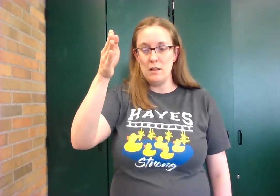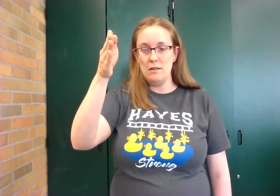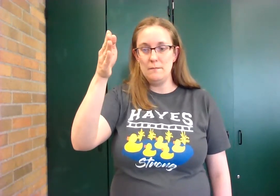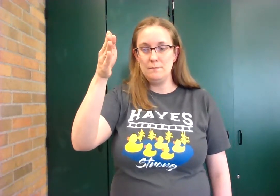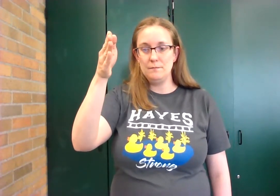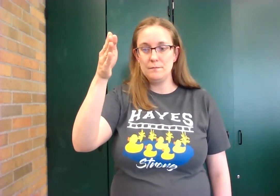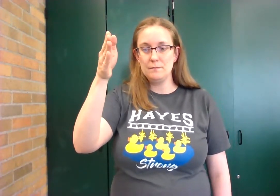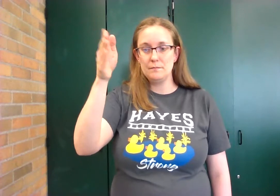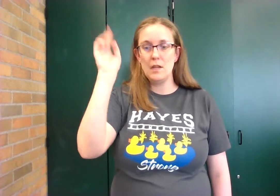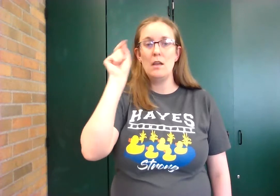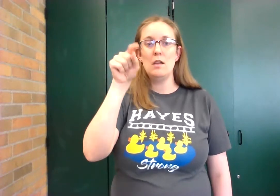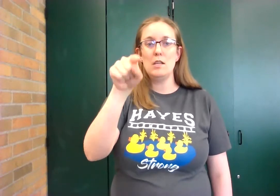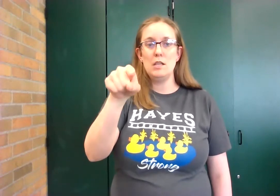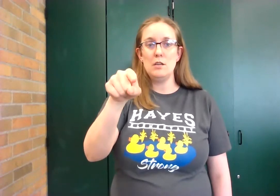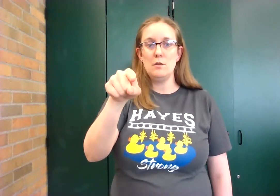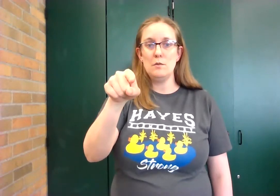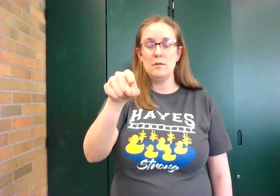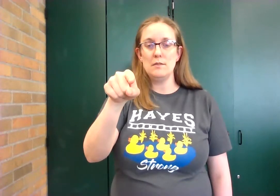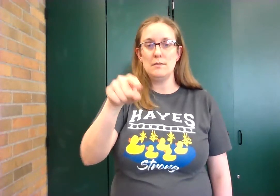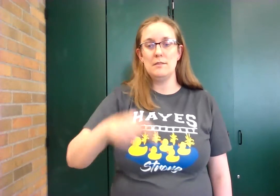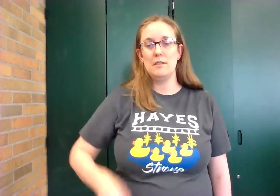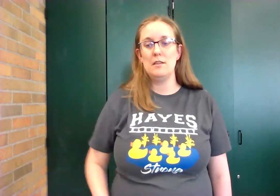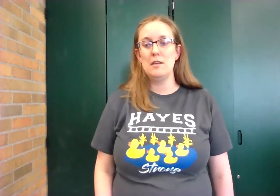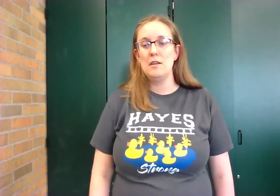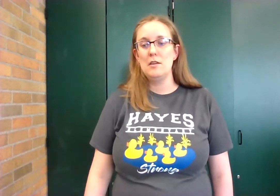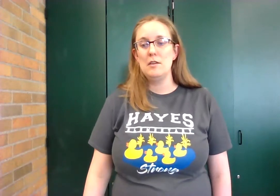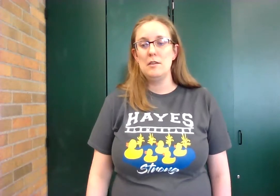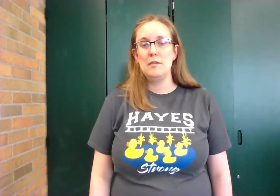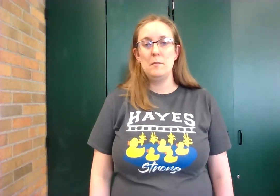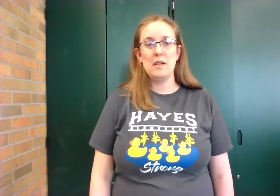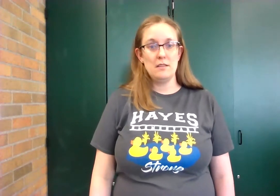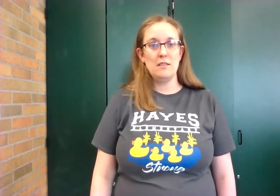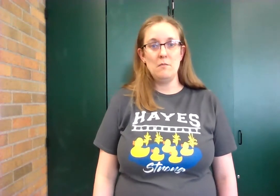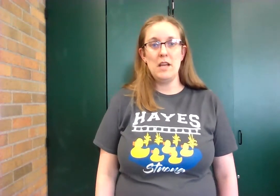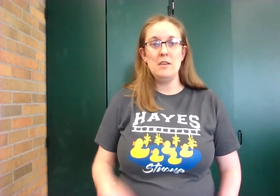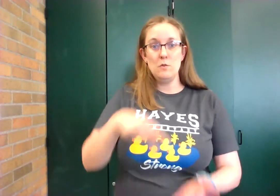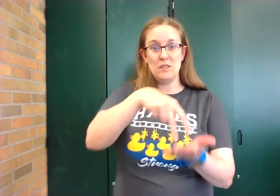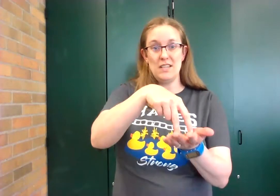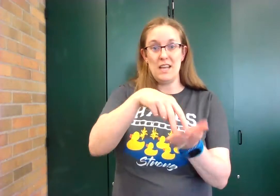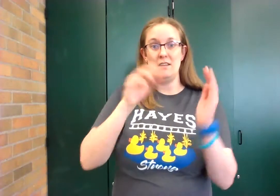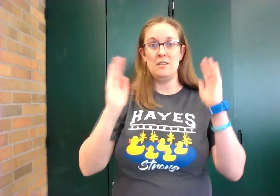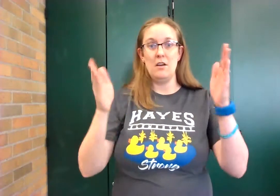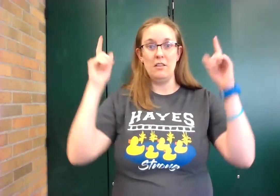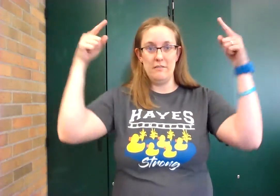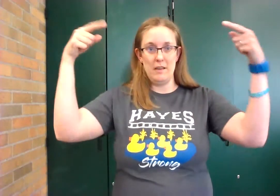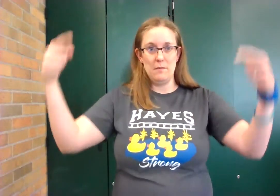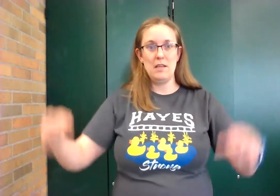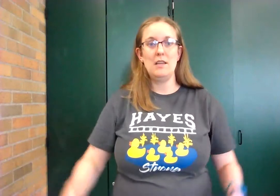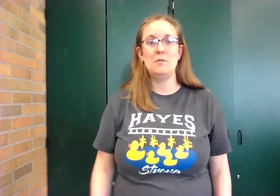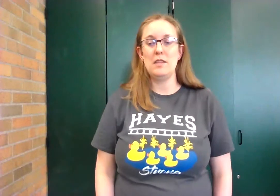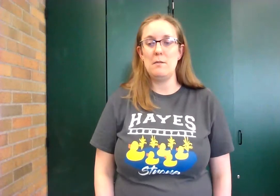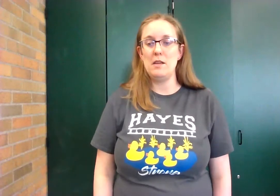you because someday you stand in the hall of fame is what that means